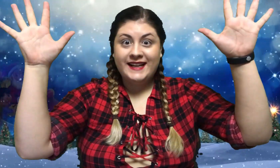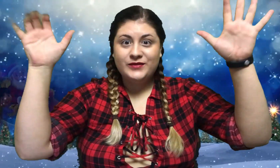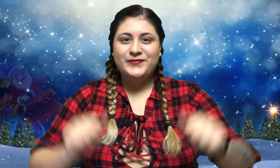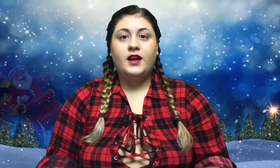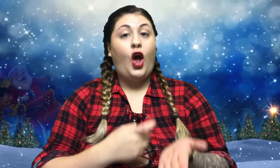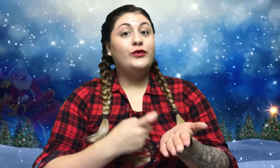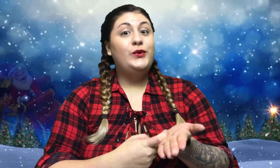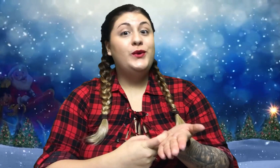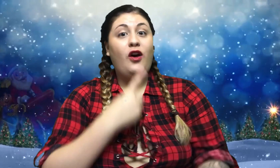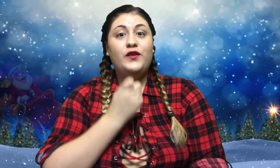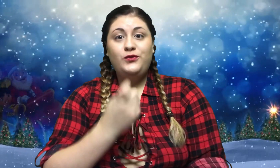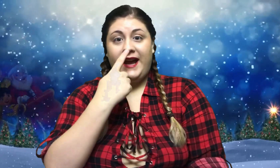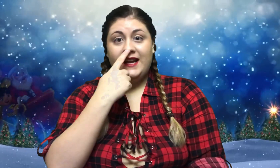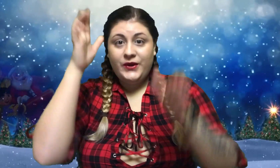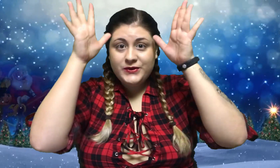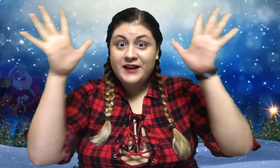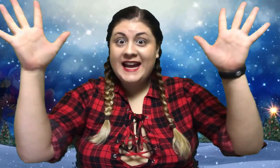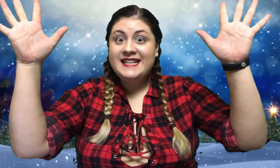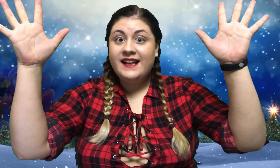Rudolph the Red-Nosed Reindeer